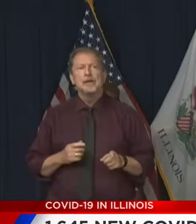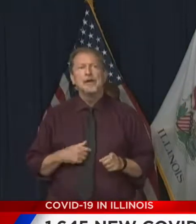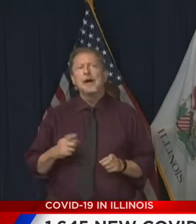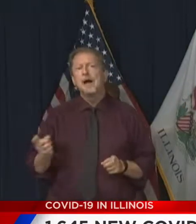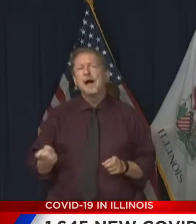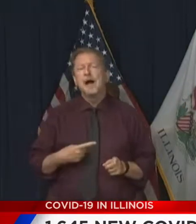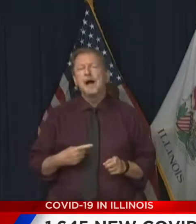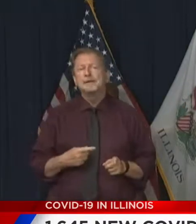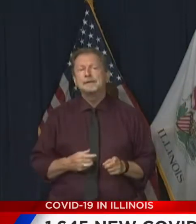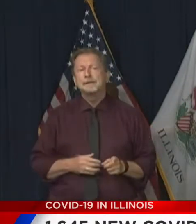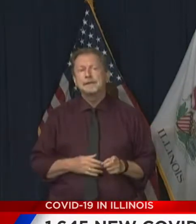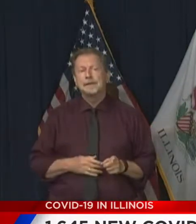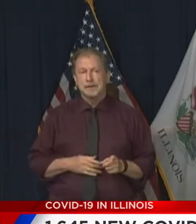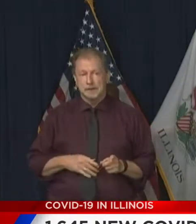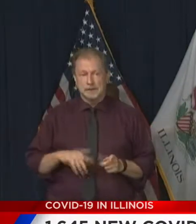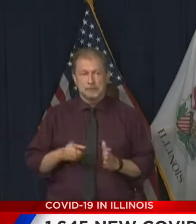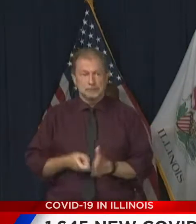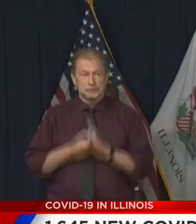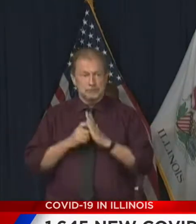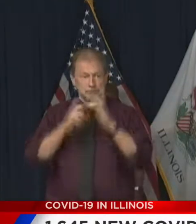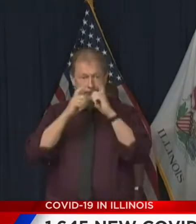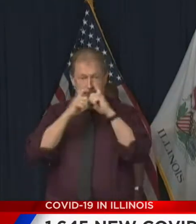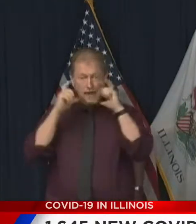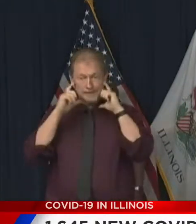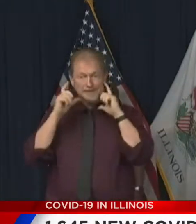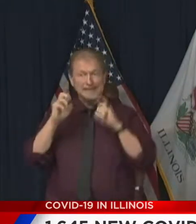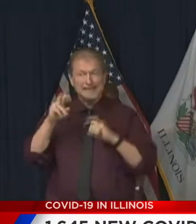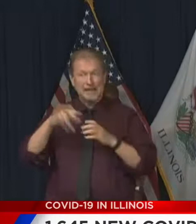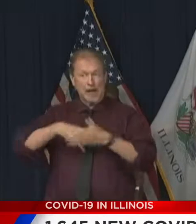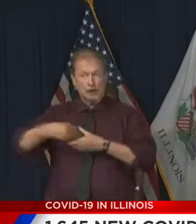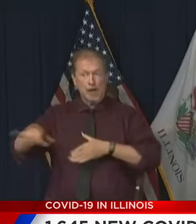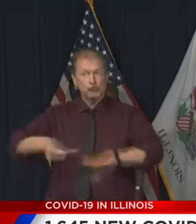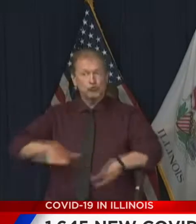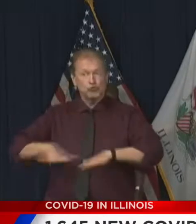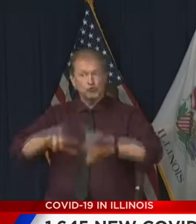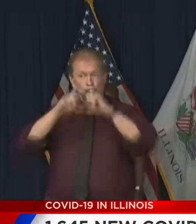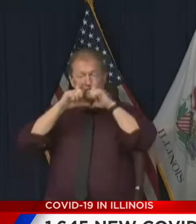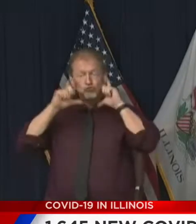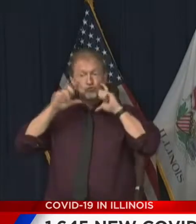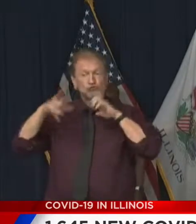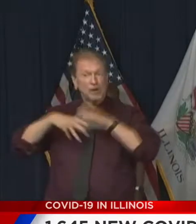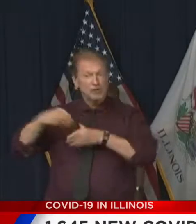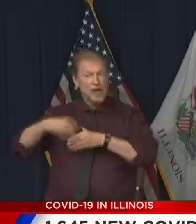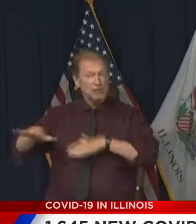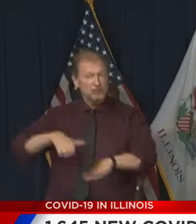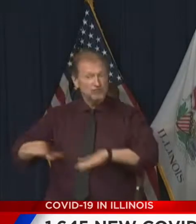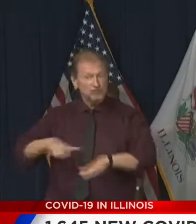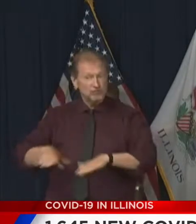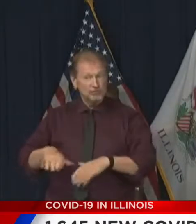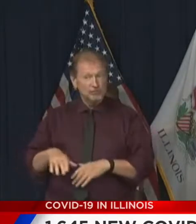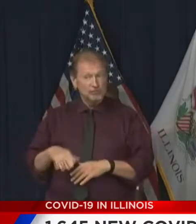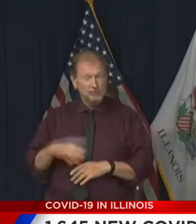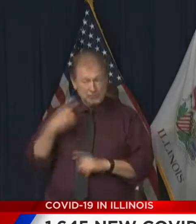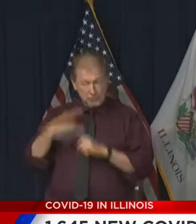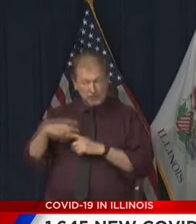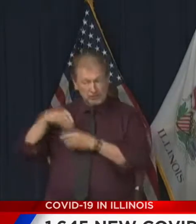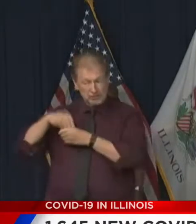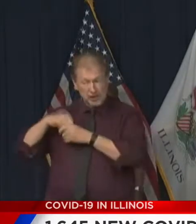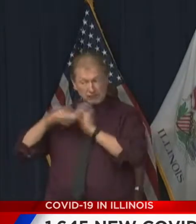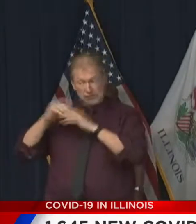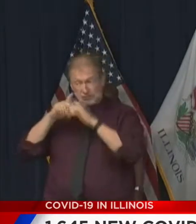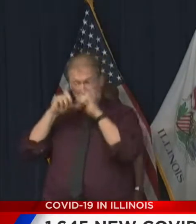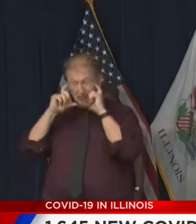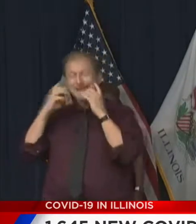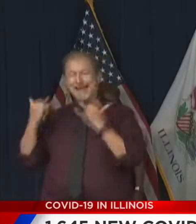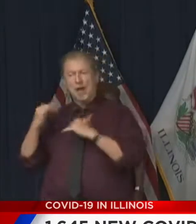point requiring masks to be worn outside as well as inside and perhaps setting up some kind of structure